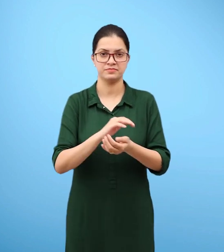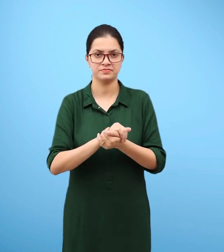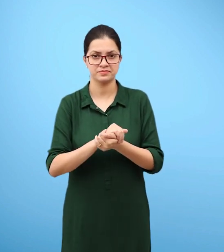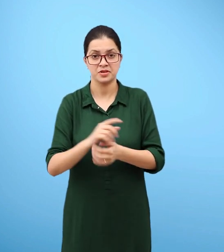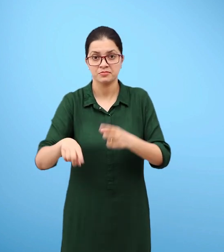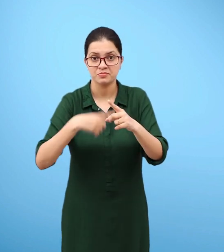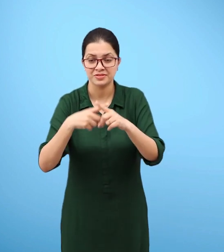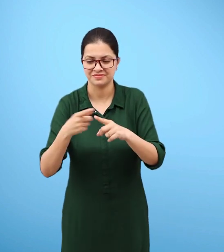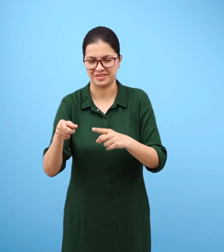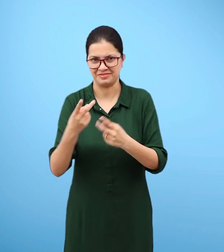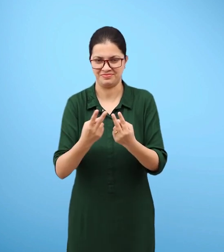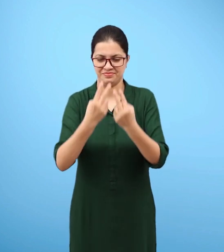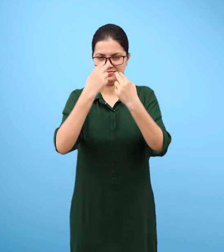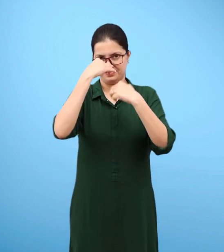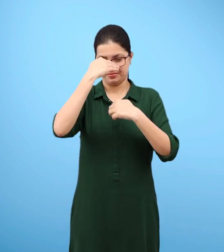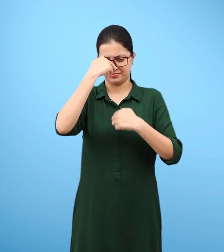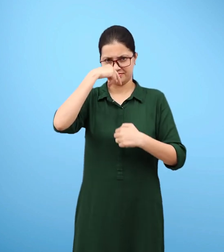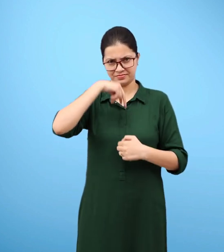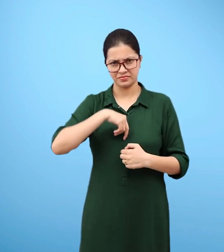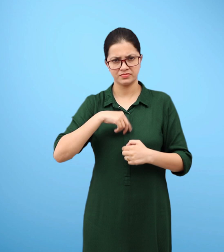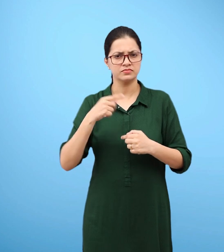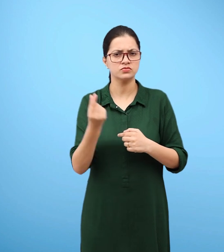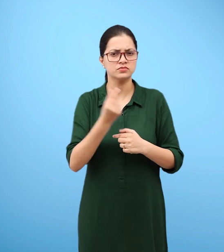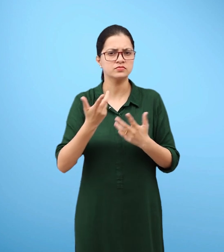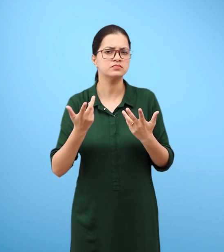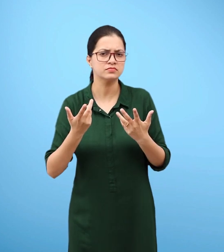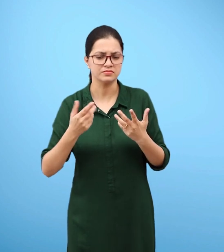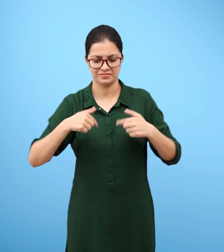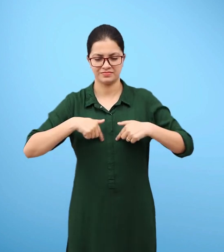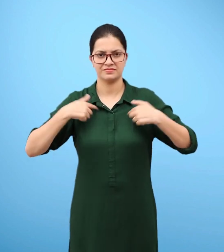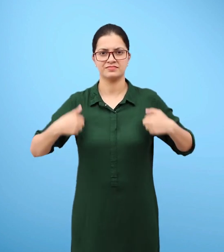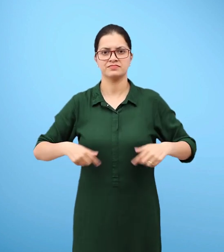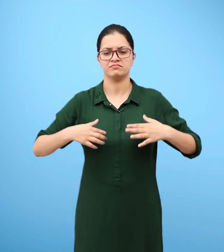To prevent dust particles from getting into the respiratory system.